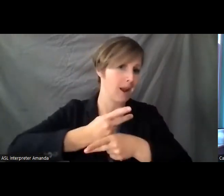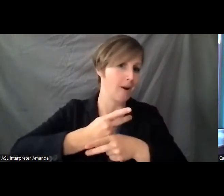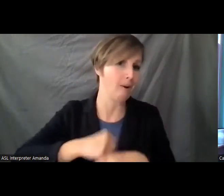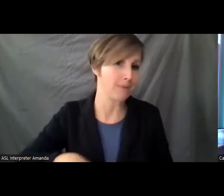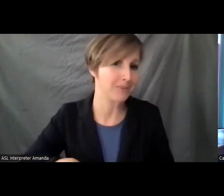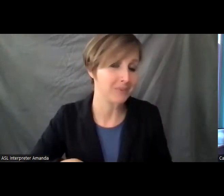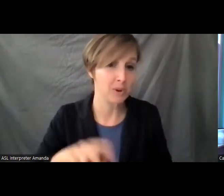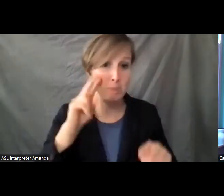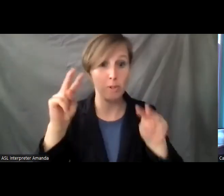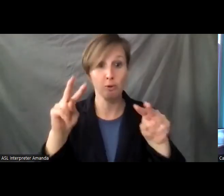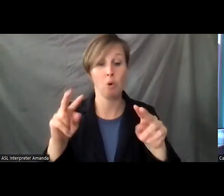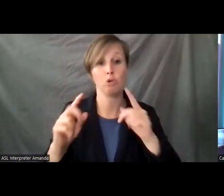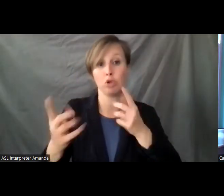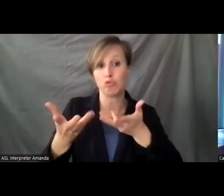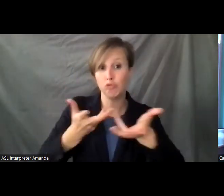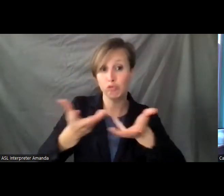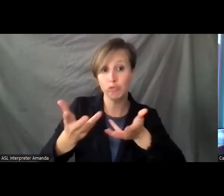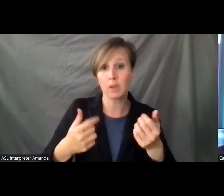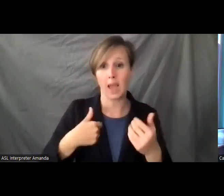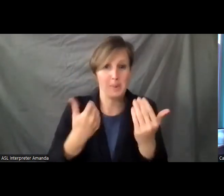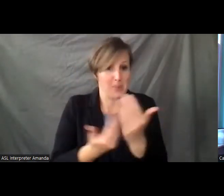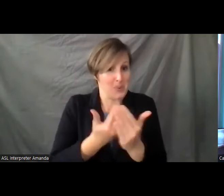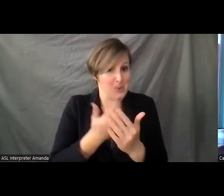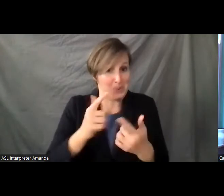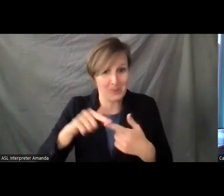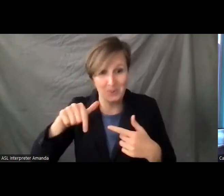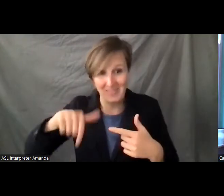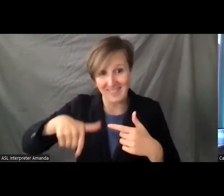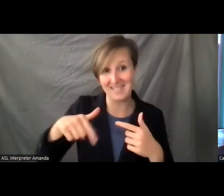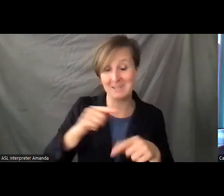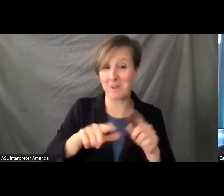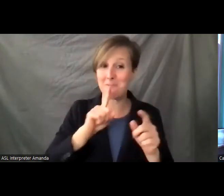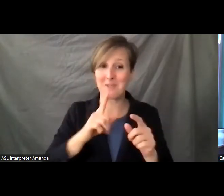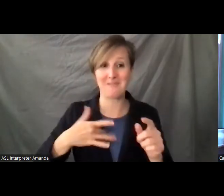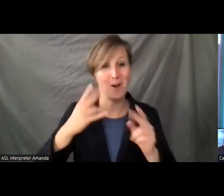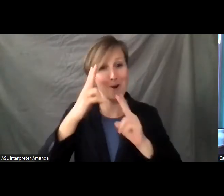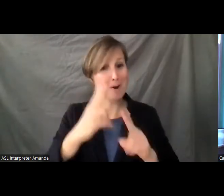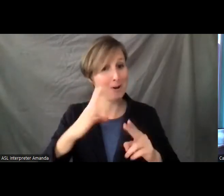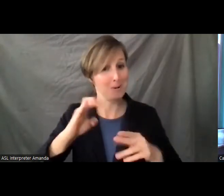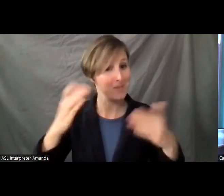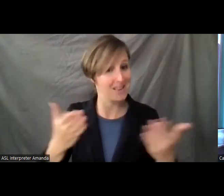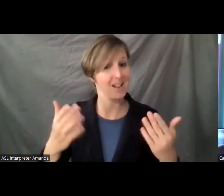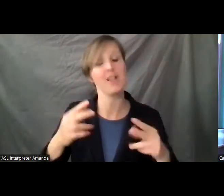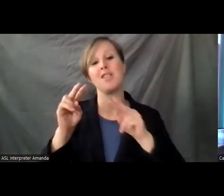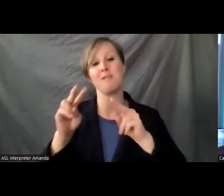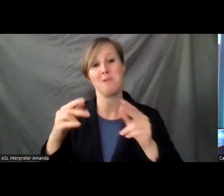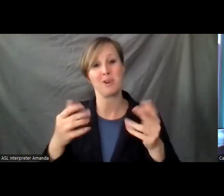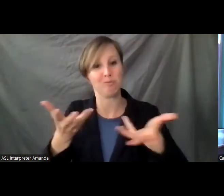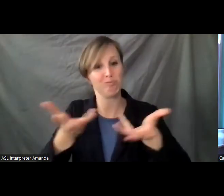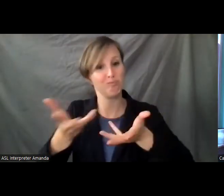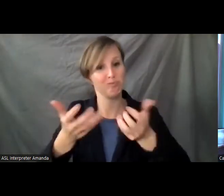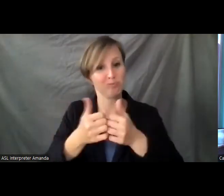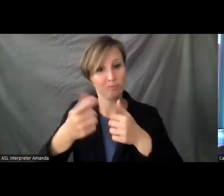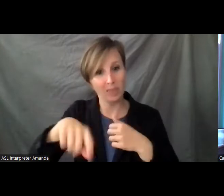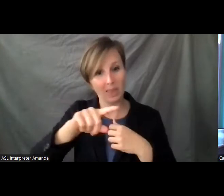this conversation. Like I said, I'm new to this stage, but it's an honor to be here. And I'm looking forward to having this conversation so